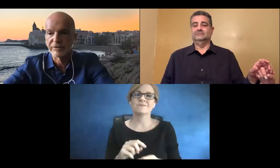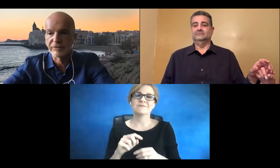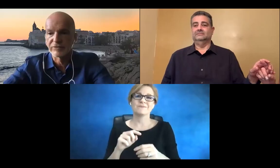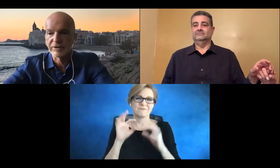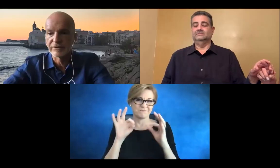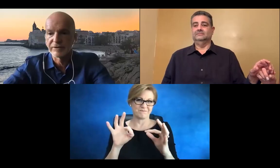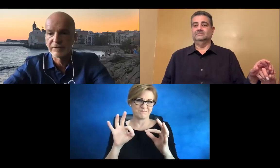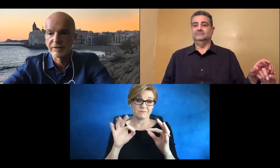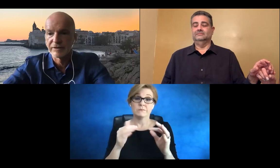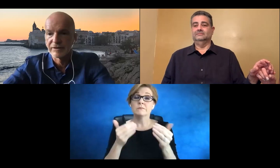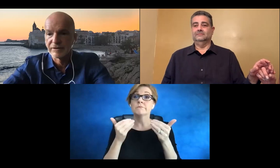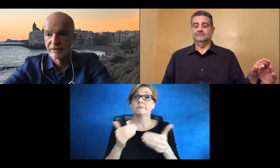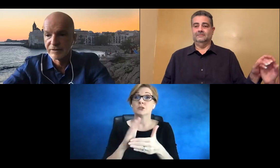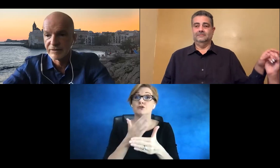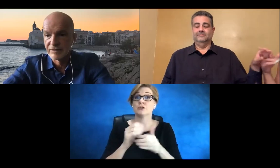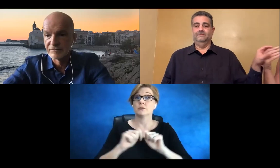share the screen.